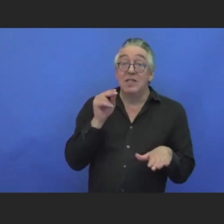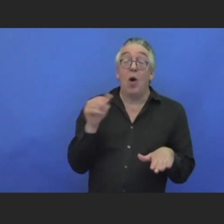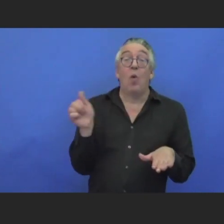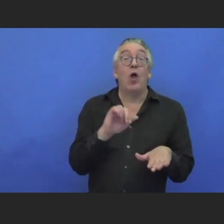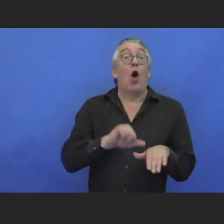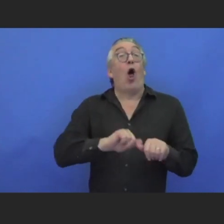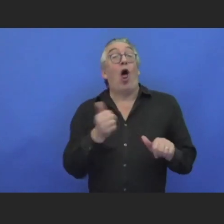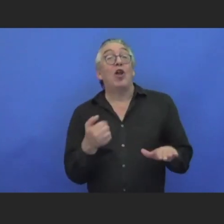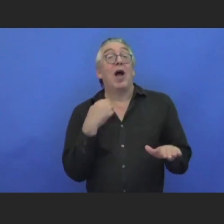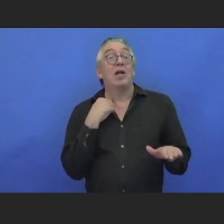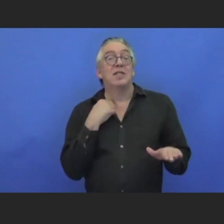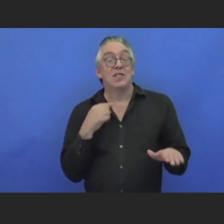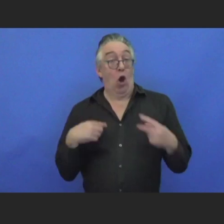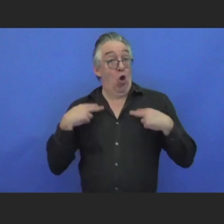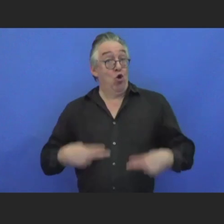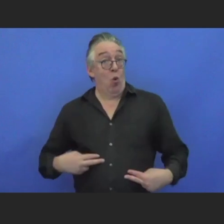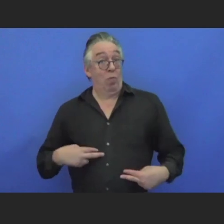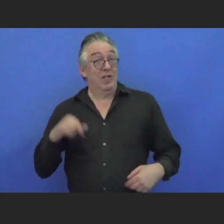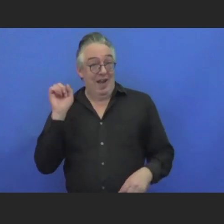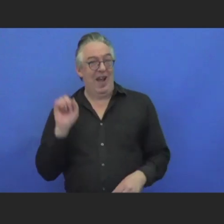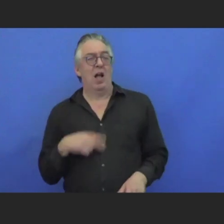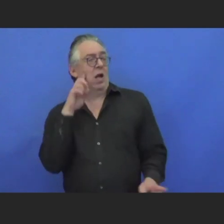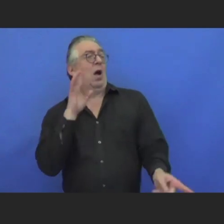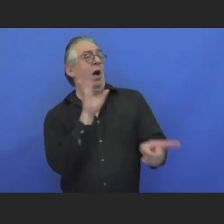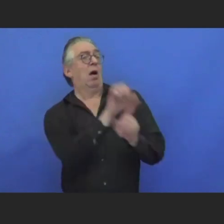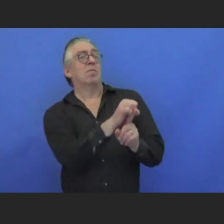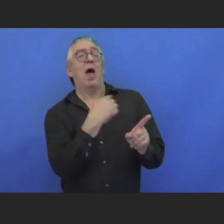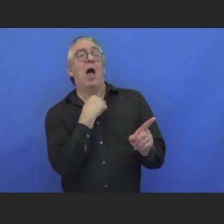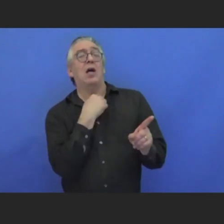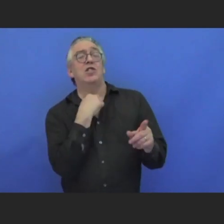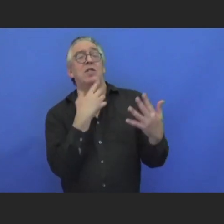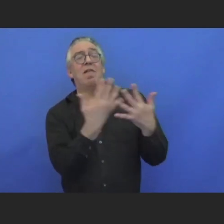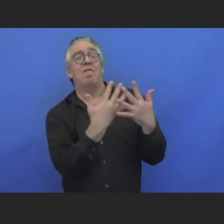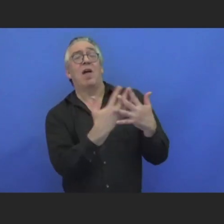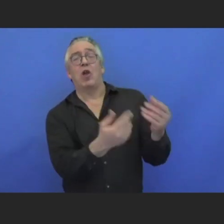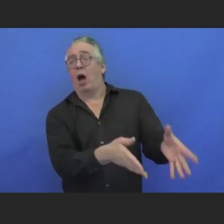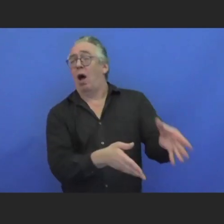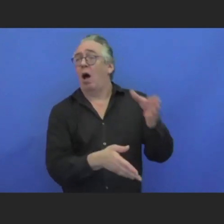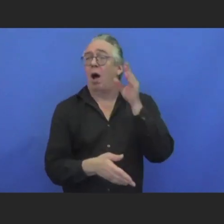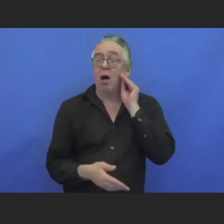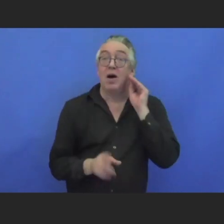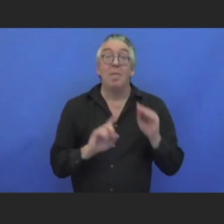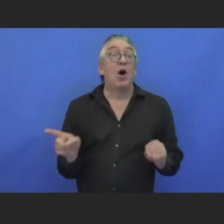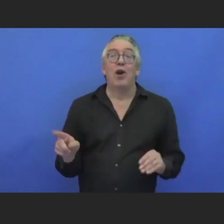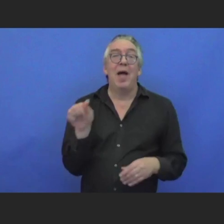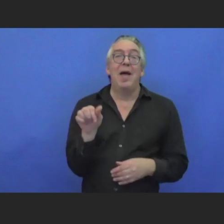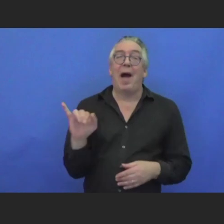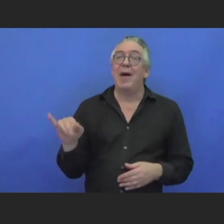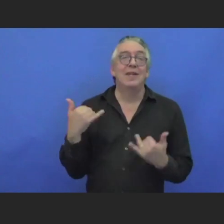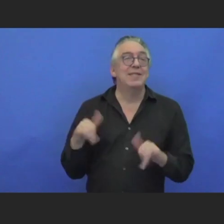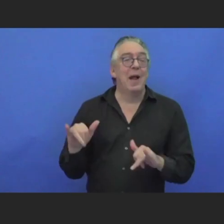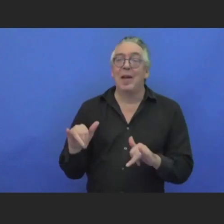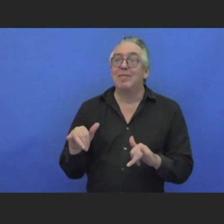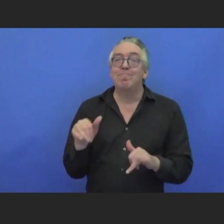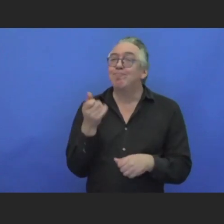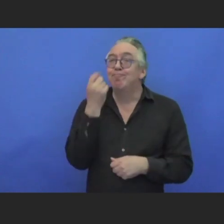issue as much, machines do. And so there's always a different learning curve on that. So Judy, I'll turn it